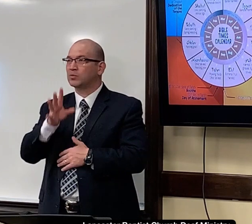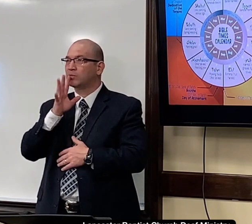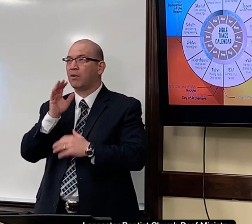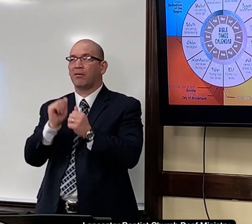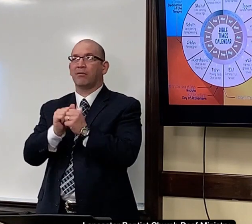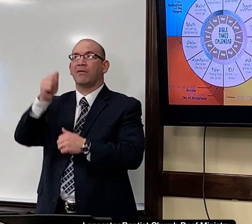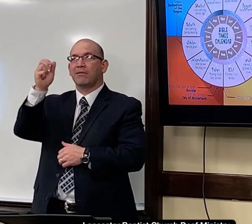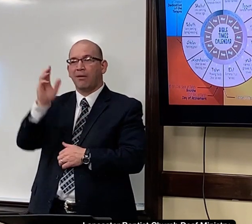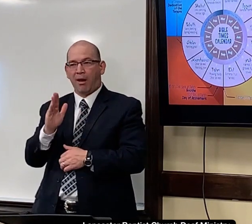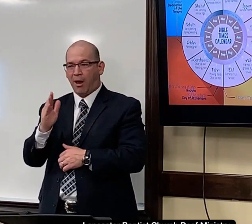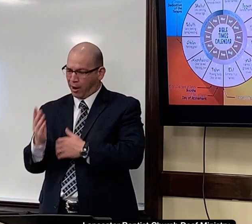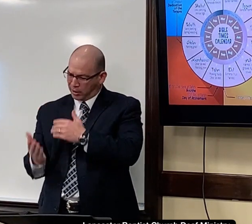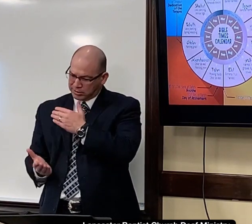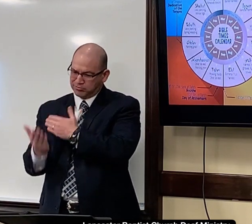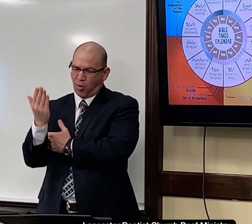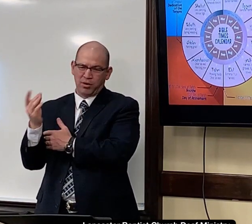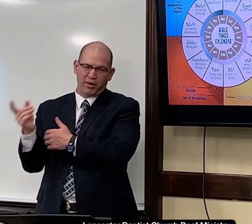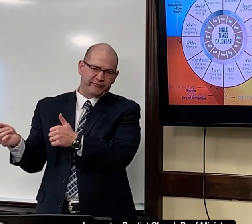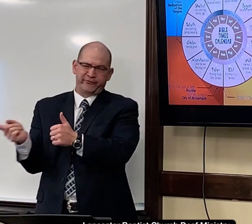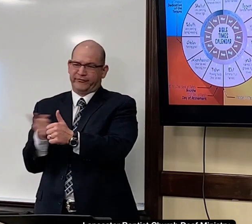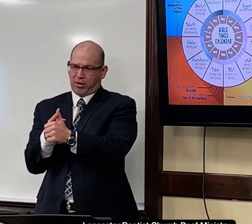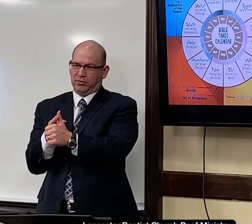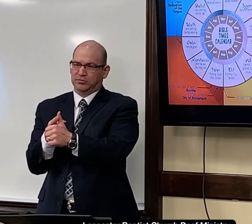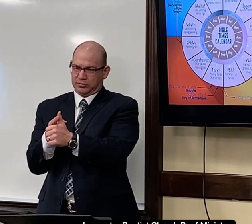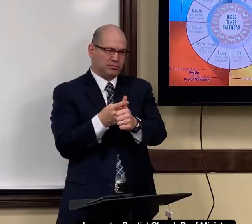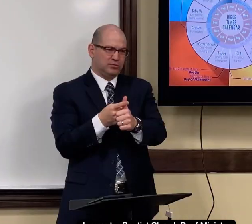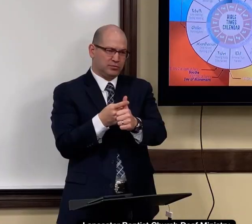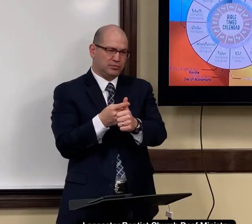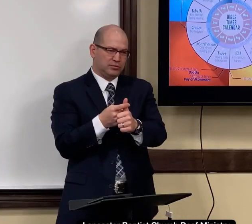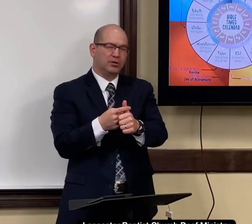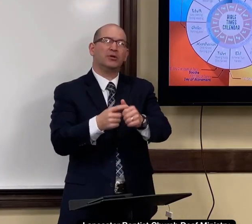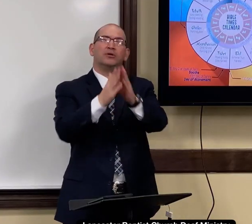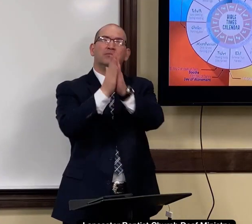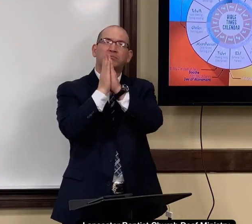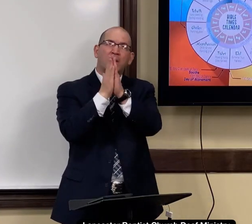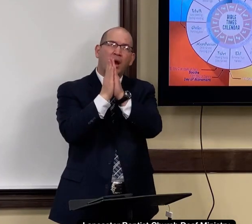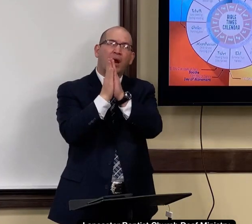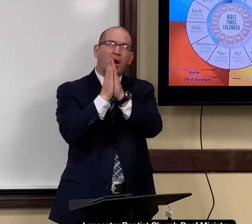and talk with Him. Talk with Him first thing in the morning.